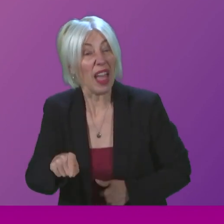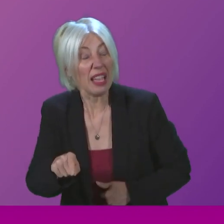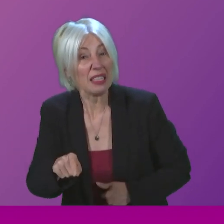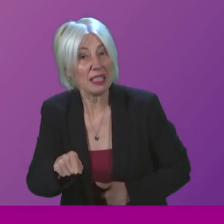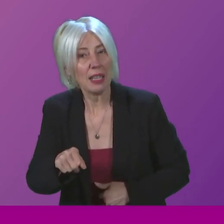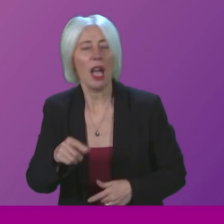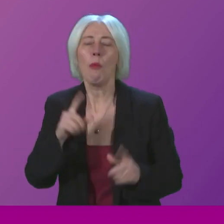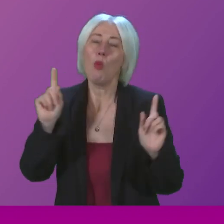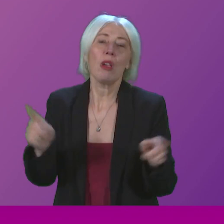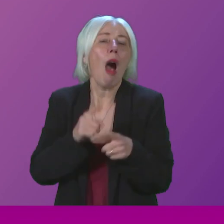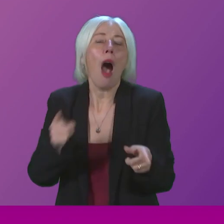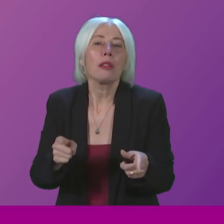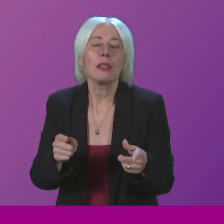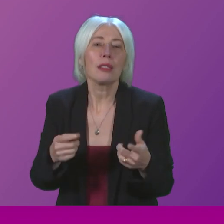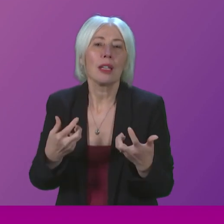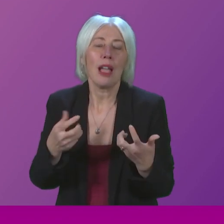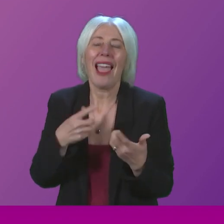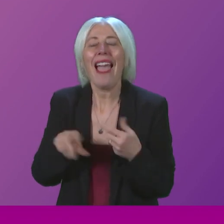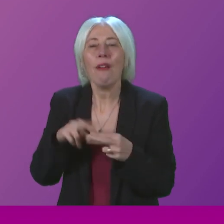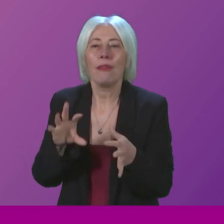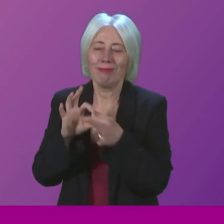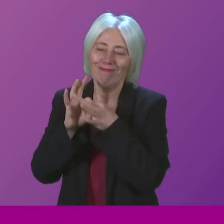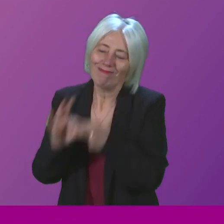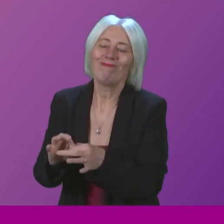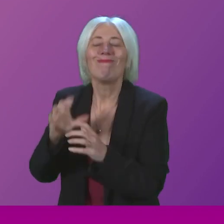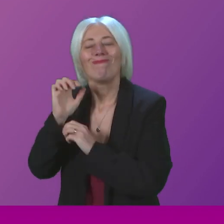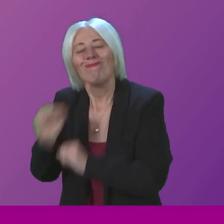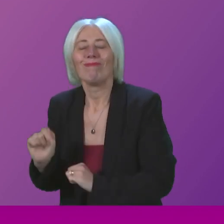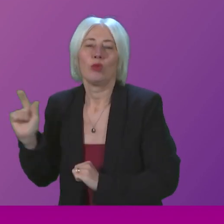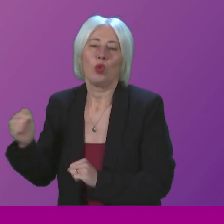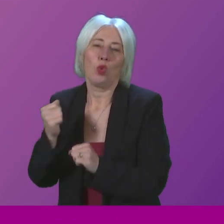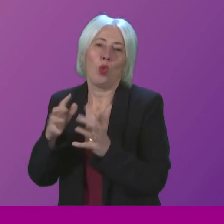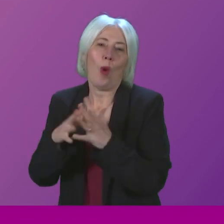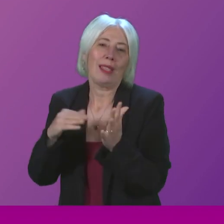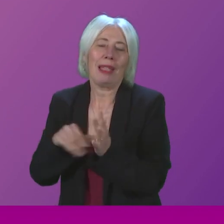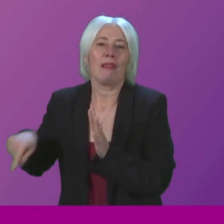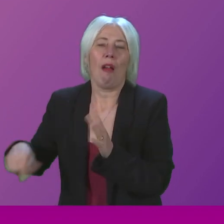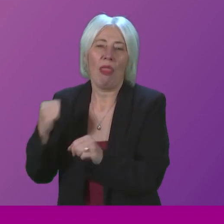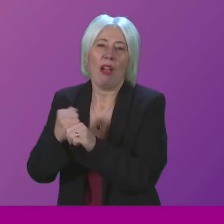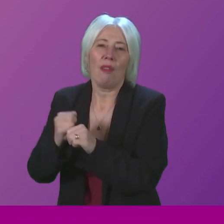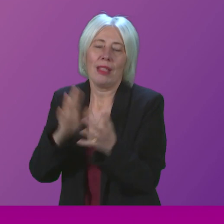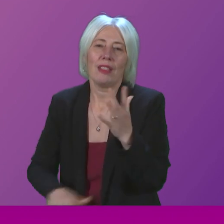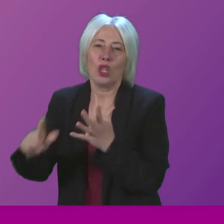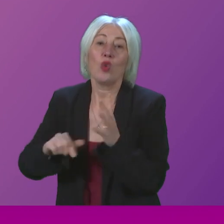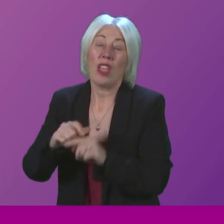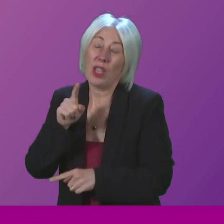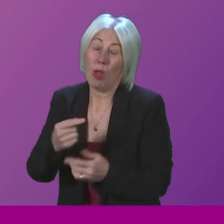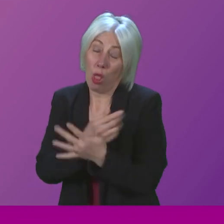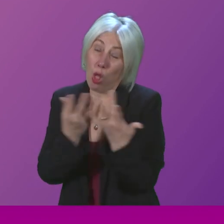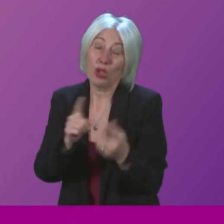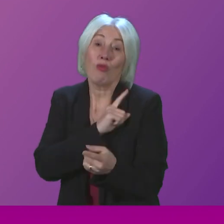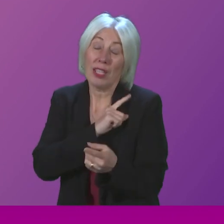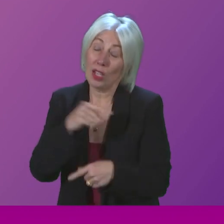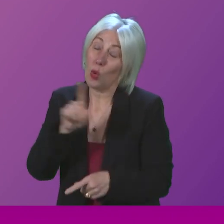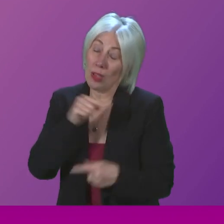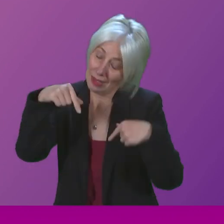to be able to do that as long as we are tied to Westminster governance. It is one of many, many reasons why this country needs to be